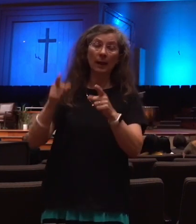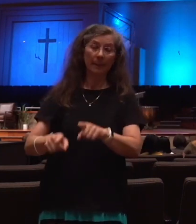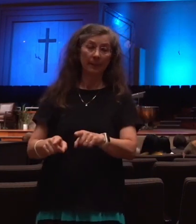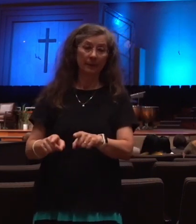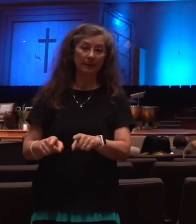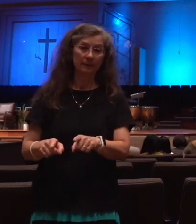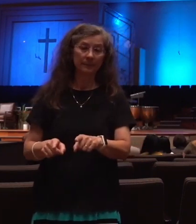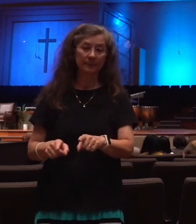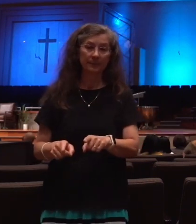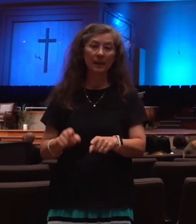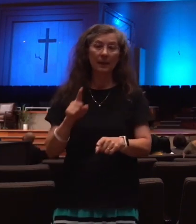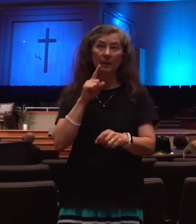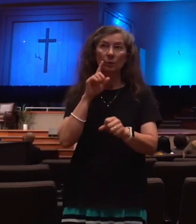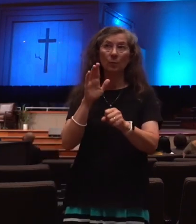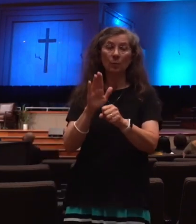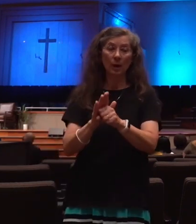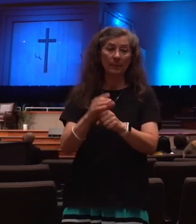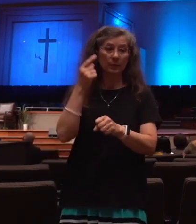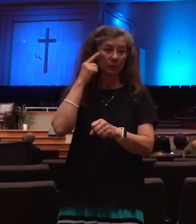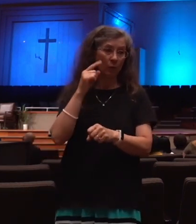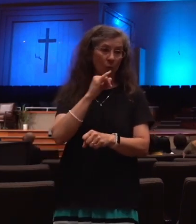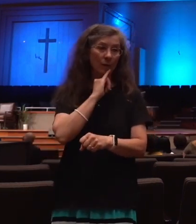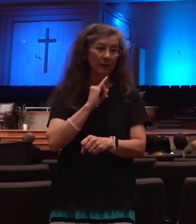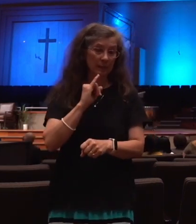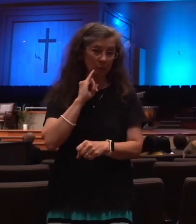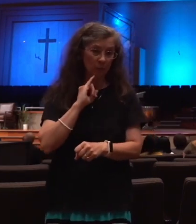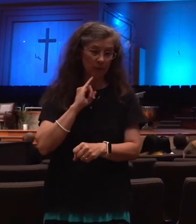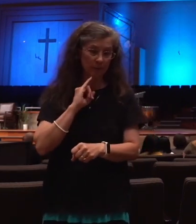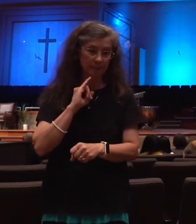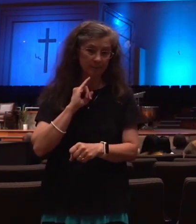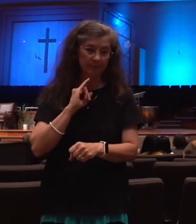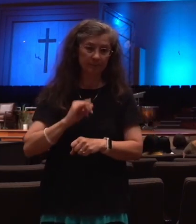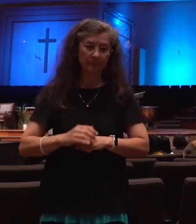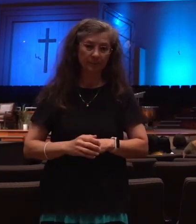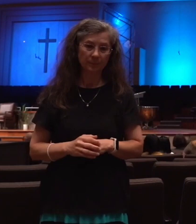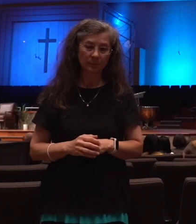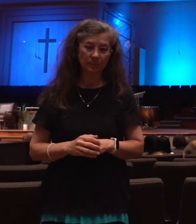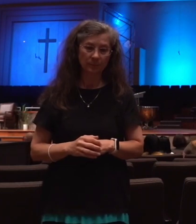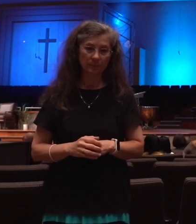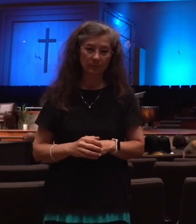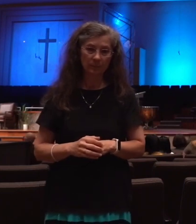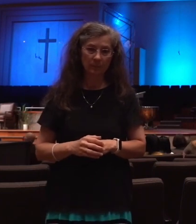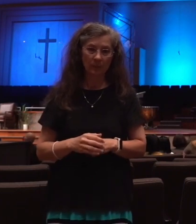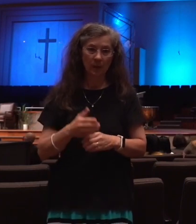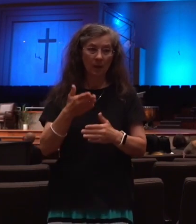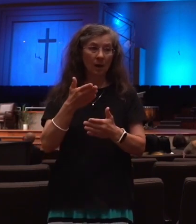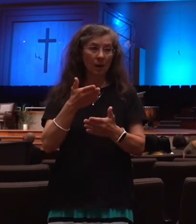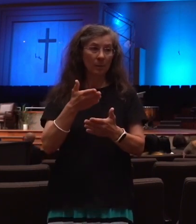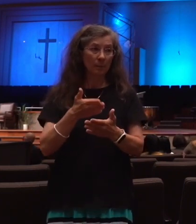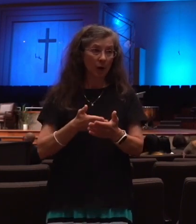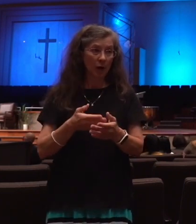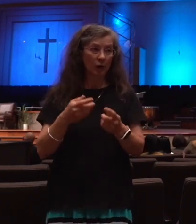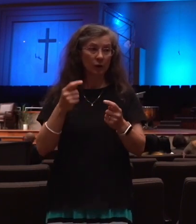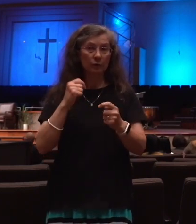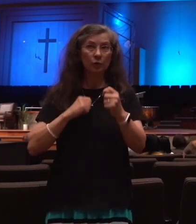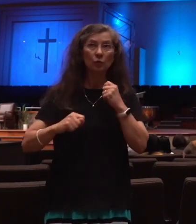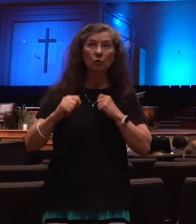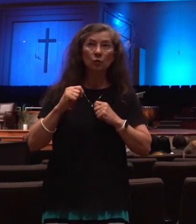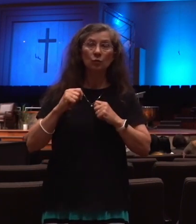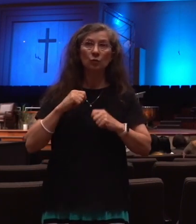That's promise to Israel. And part of the tribulation is to refine Israel, to bring them to